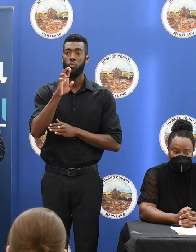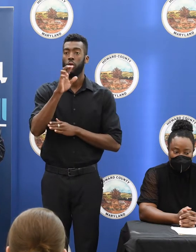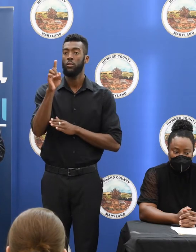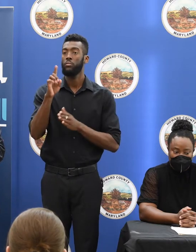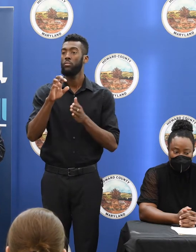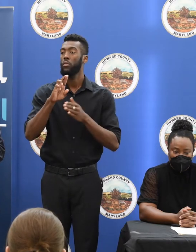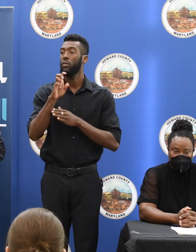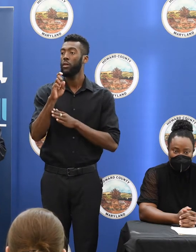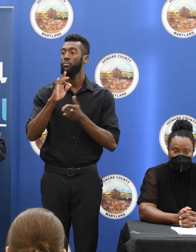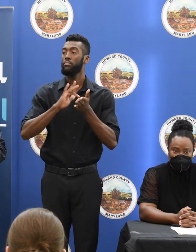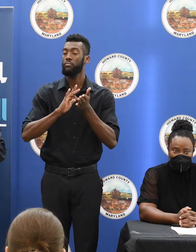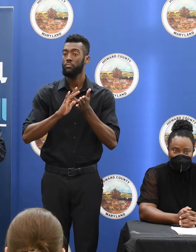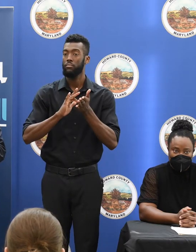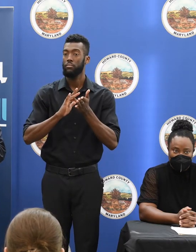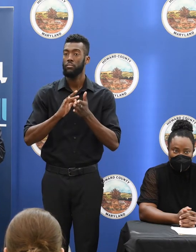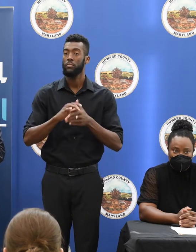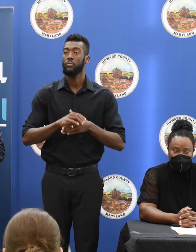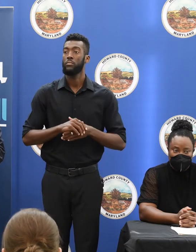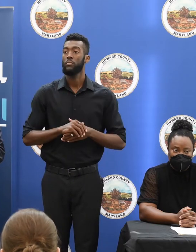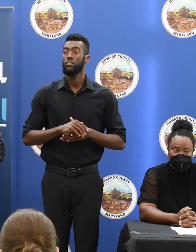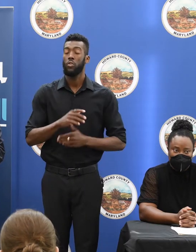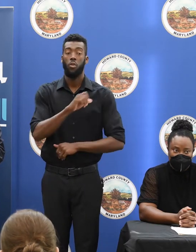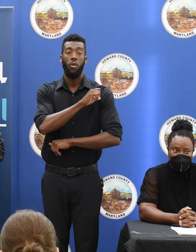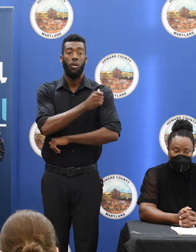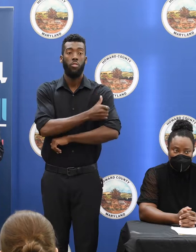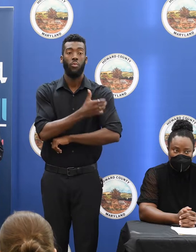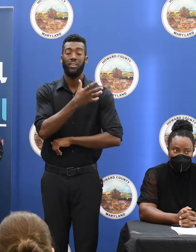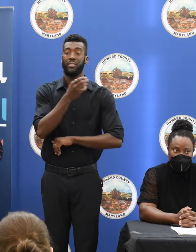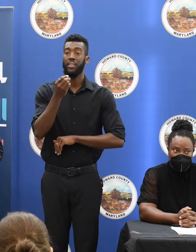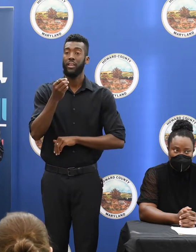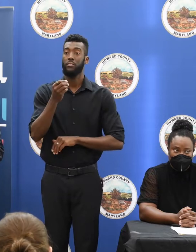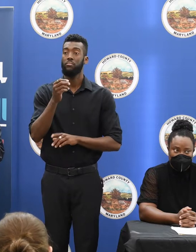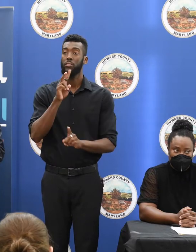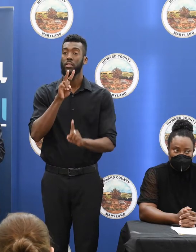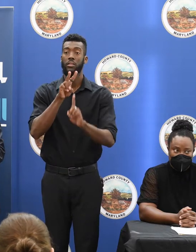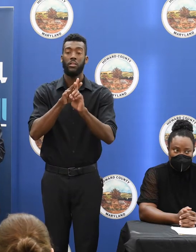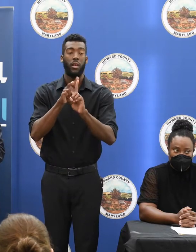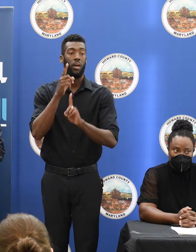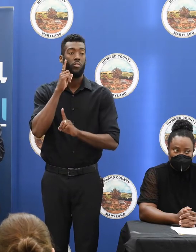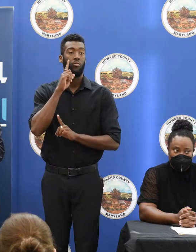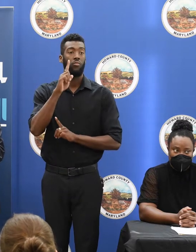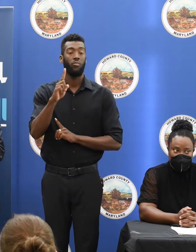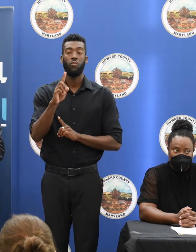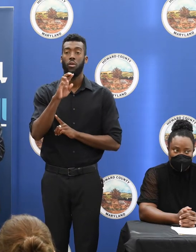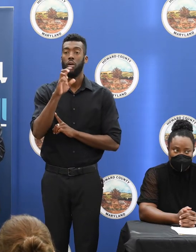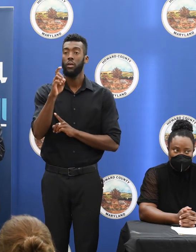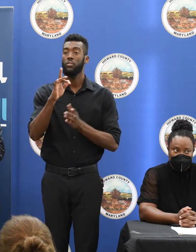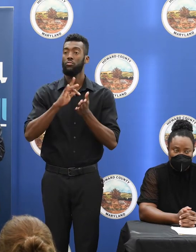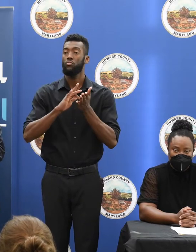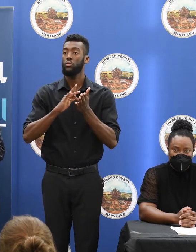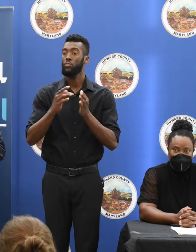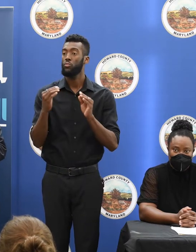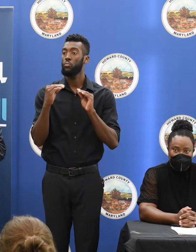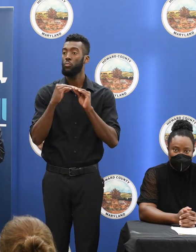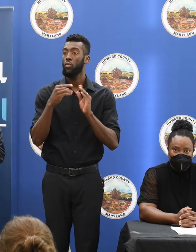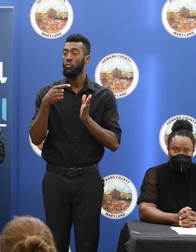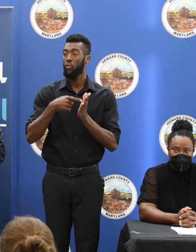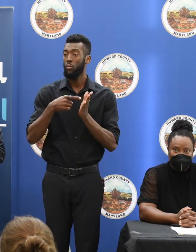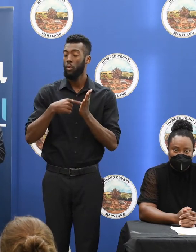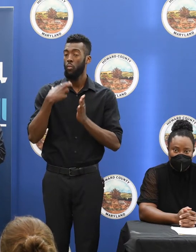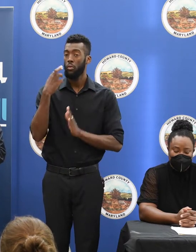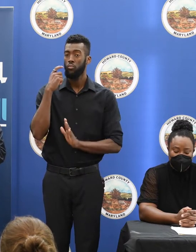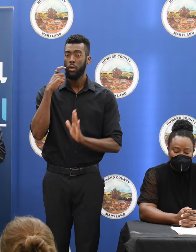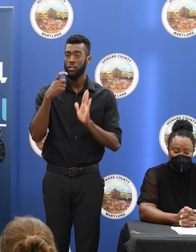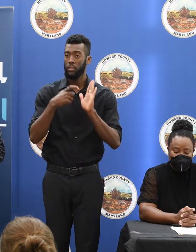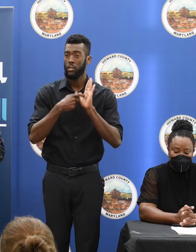and assigned to make high cost drugs more affordable for state and local governments. I want to recognize two very important